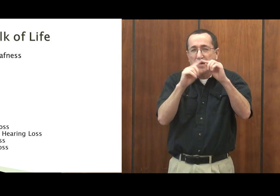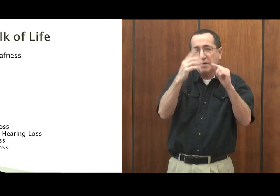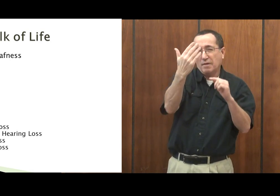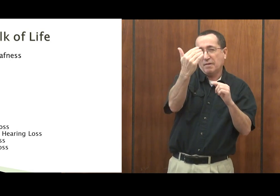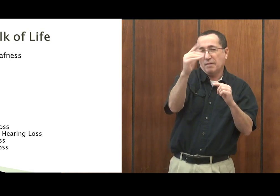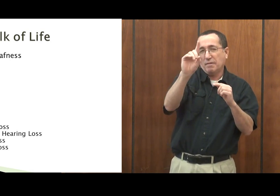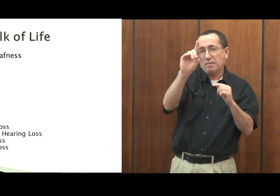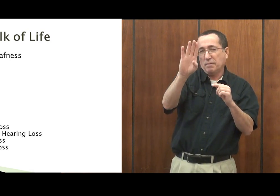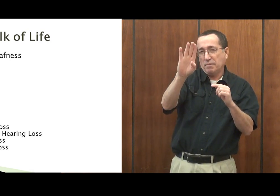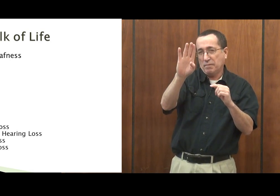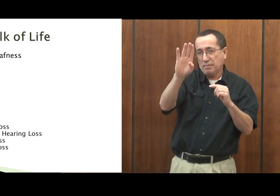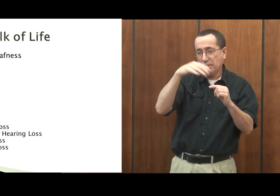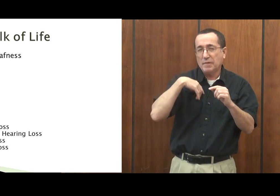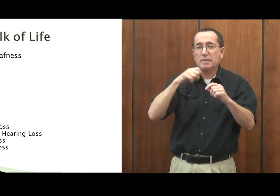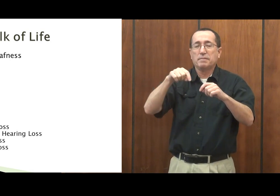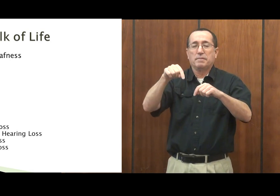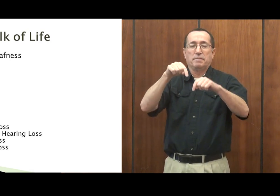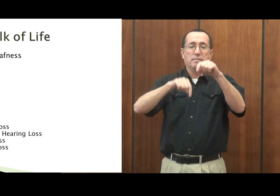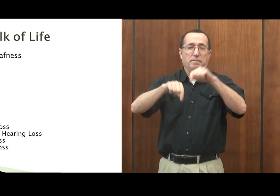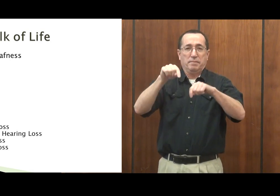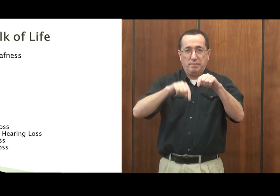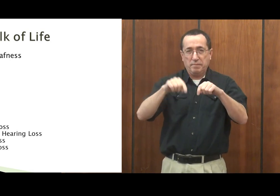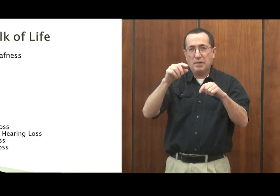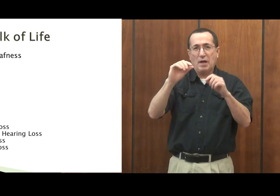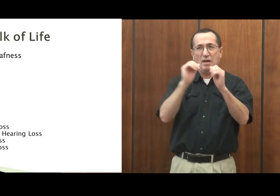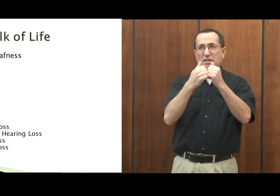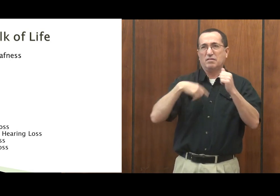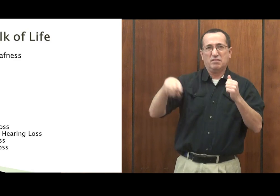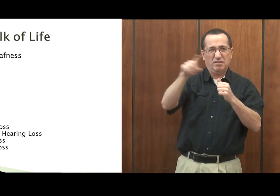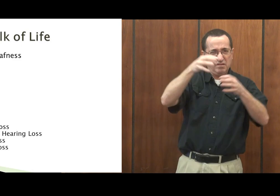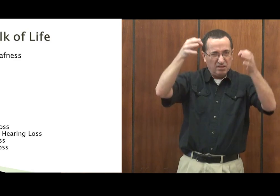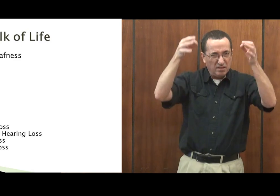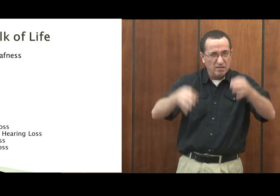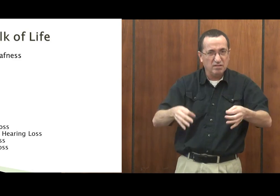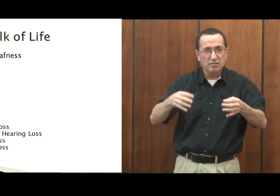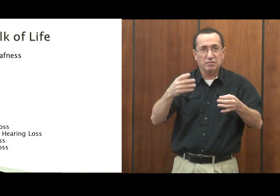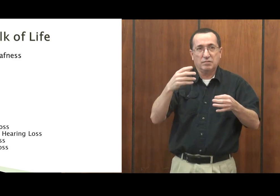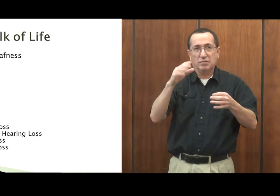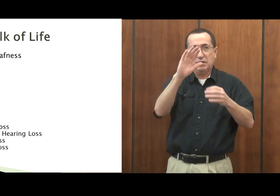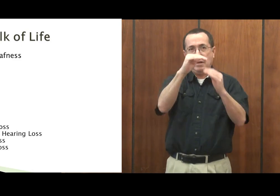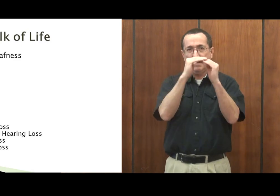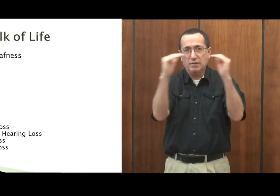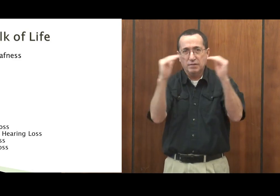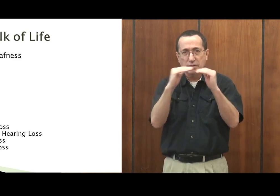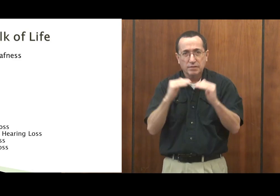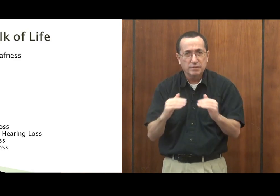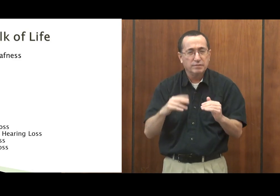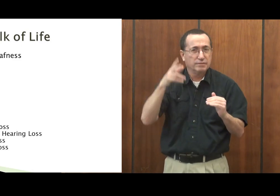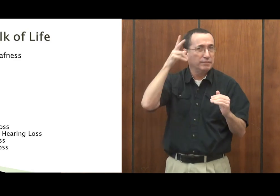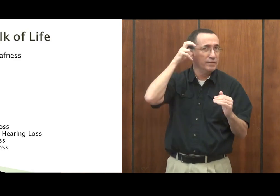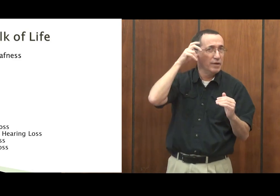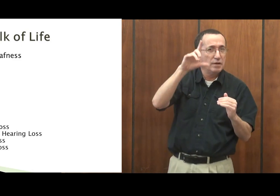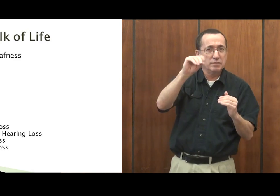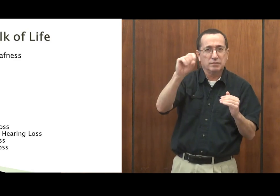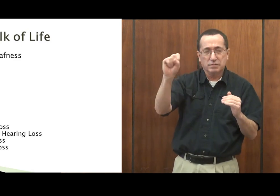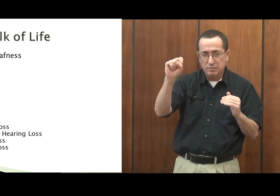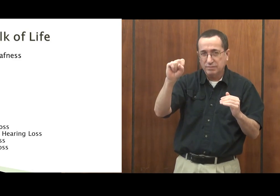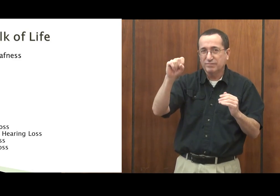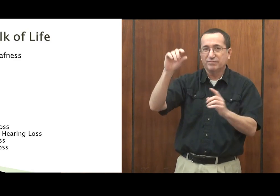little as you get a little bit over. That's between 15 decibels and stuff. And they've, they've, they've made different levels of